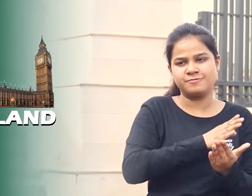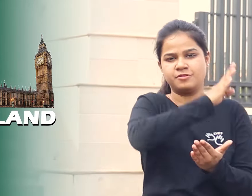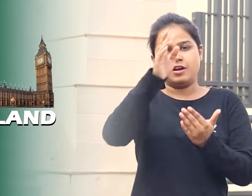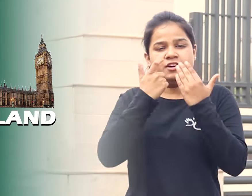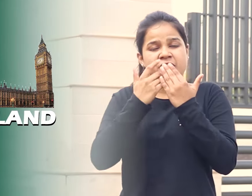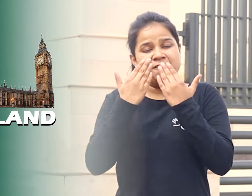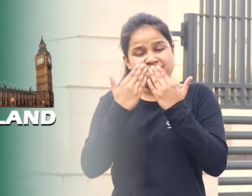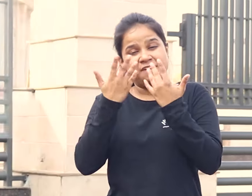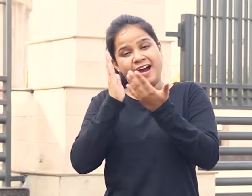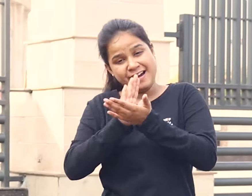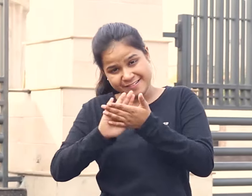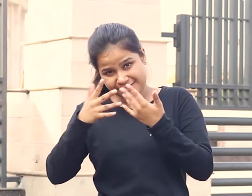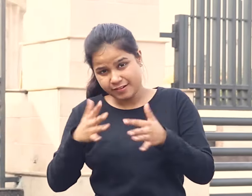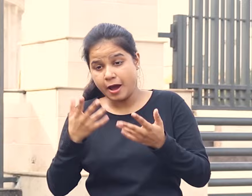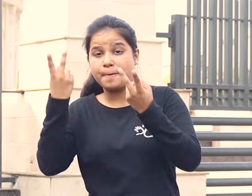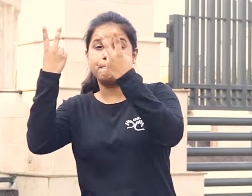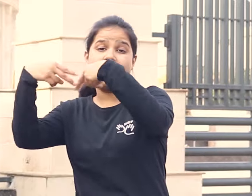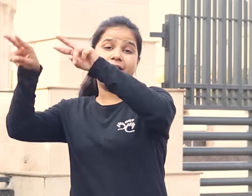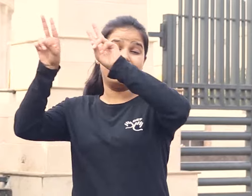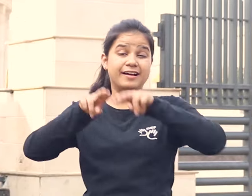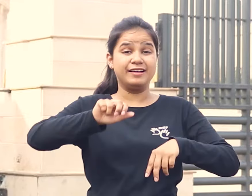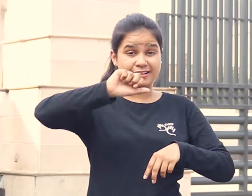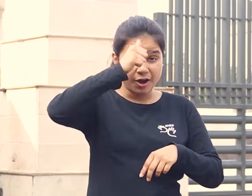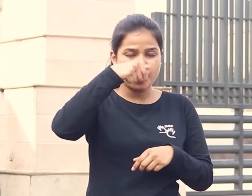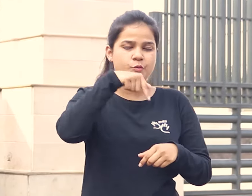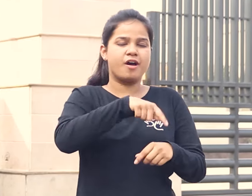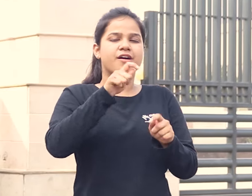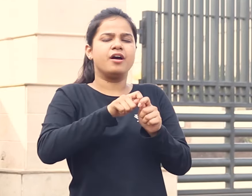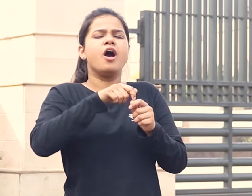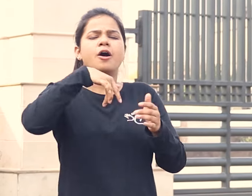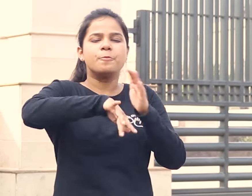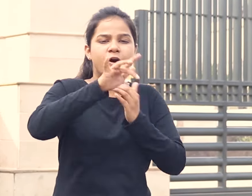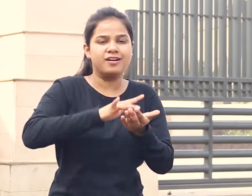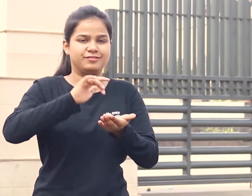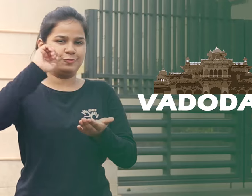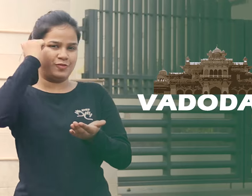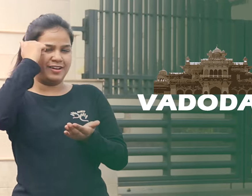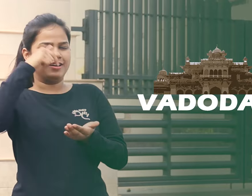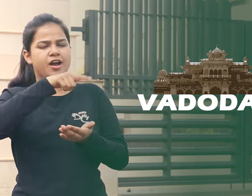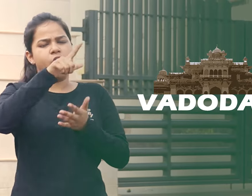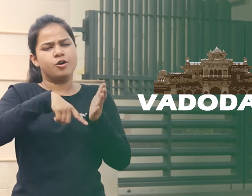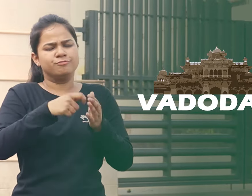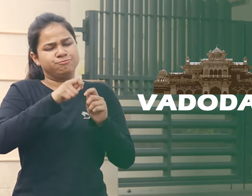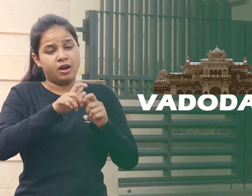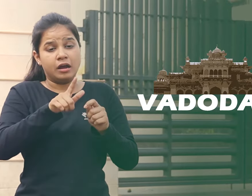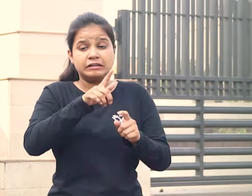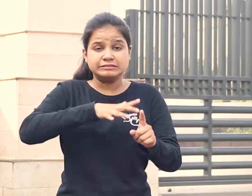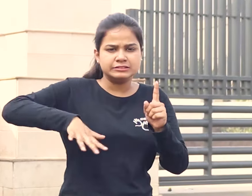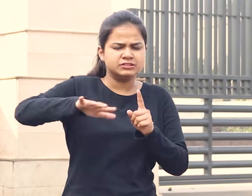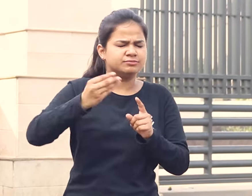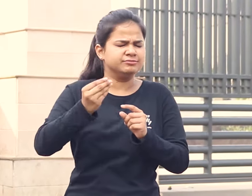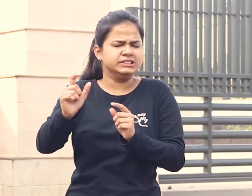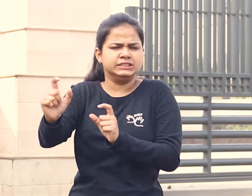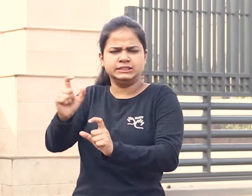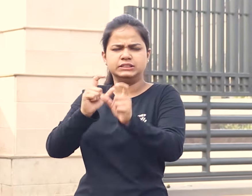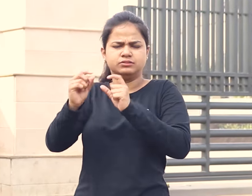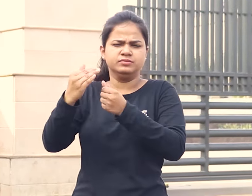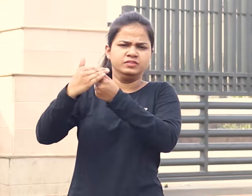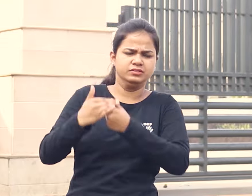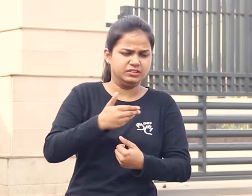Later, he moved to England for his higher studies. Then he came back to India and was appointed as the signing